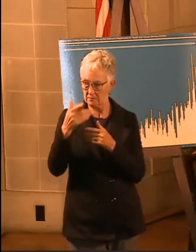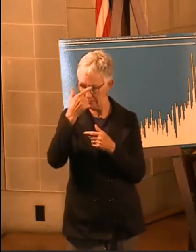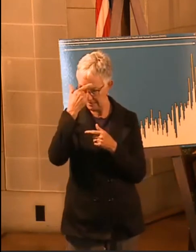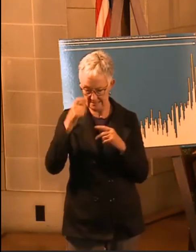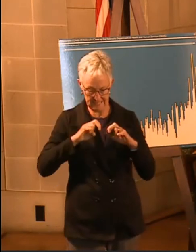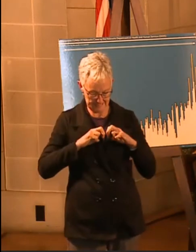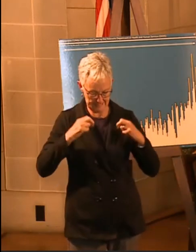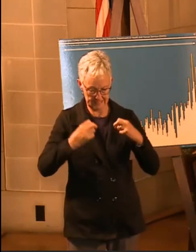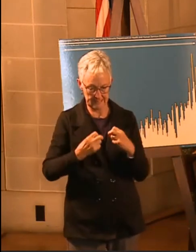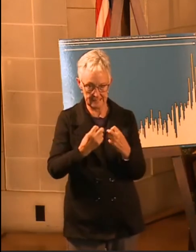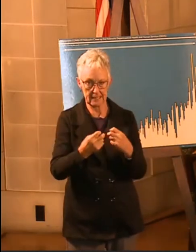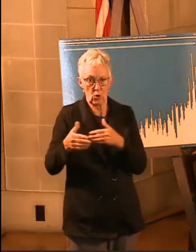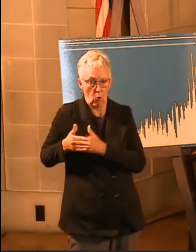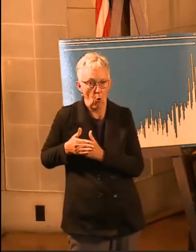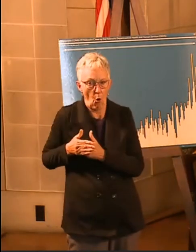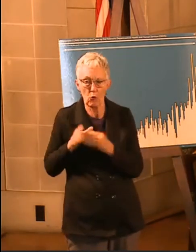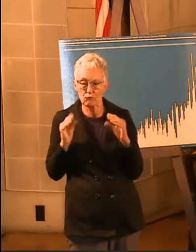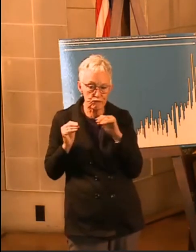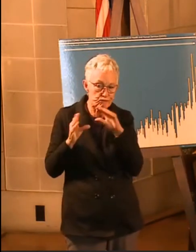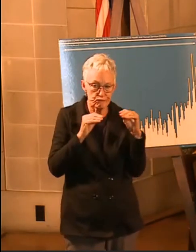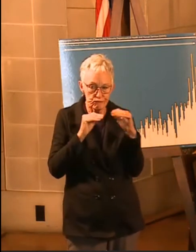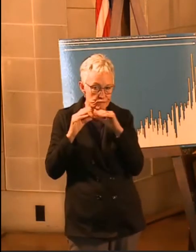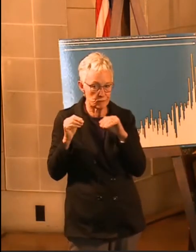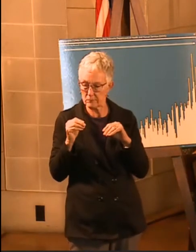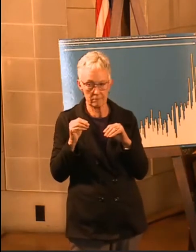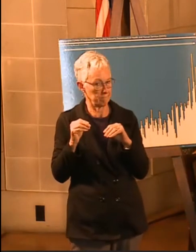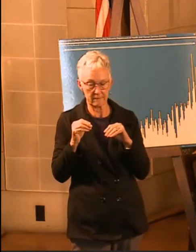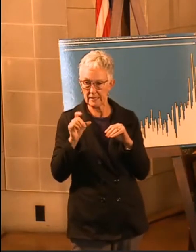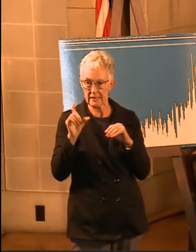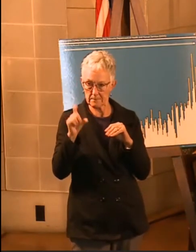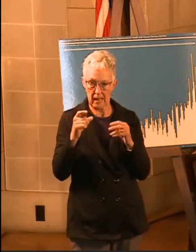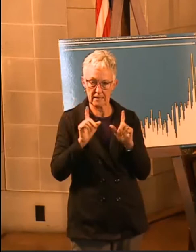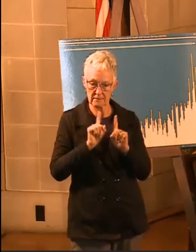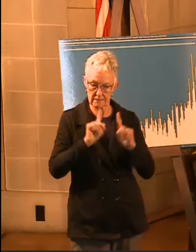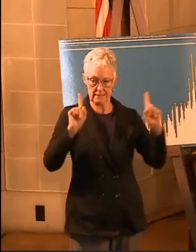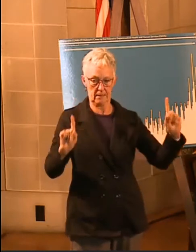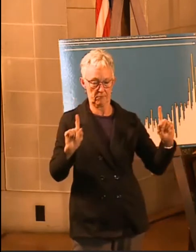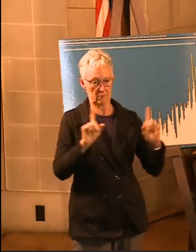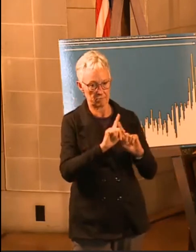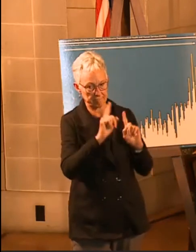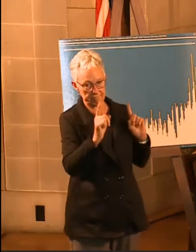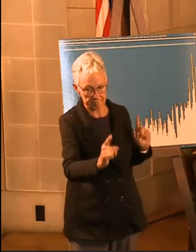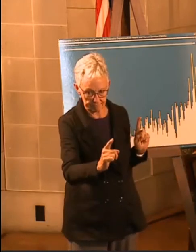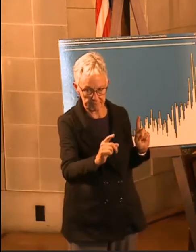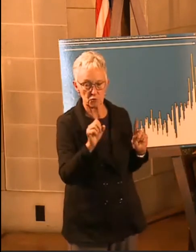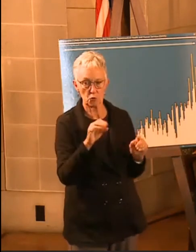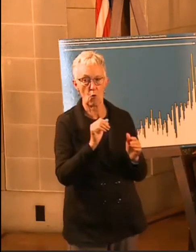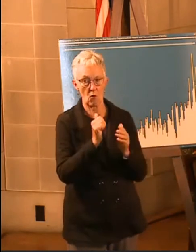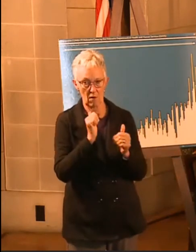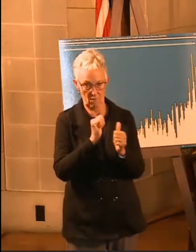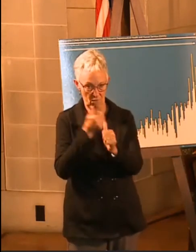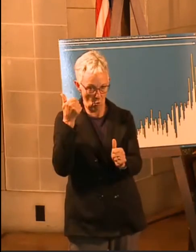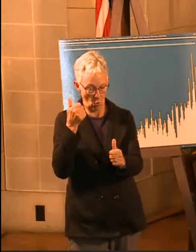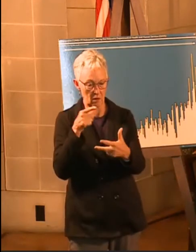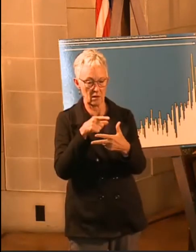what allowed that virus to spread. So, these are the three C's we want people to remember to avoid these three C's. These crowded